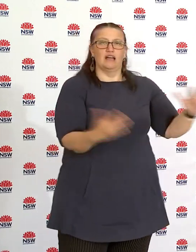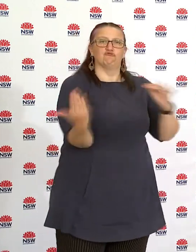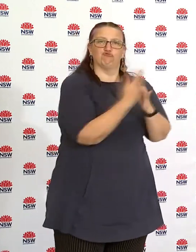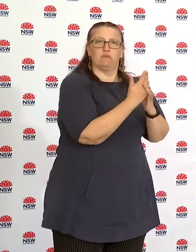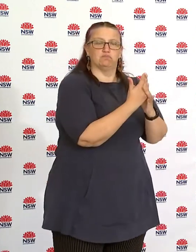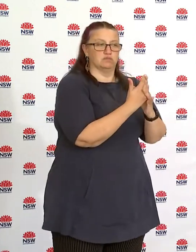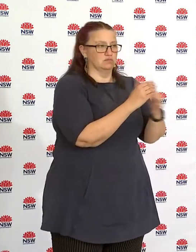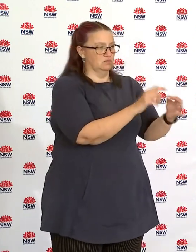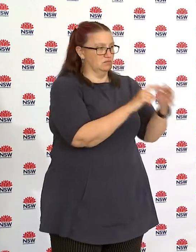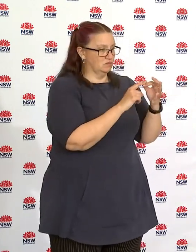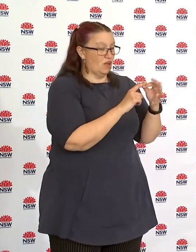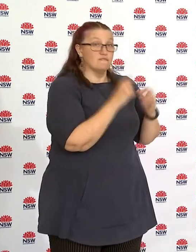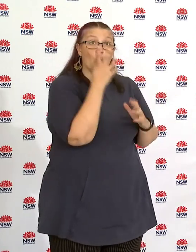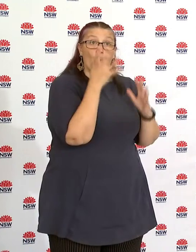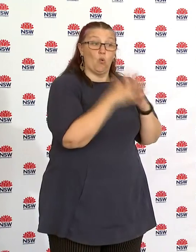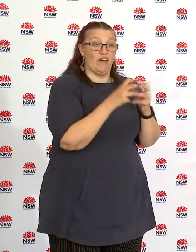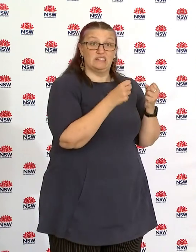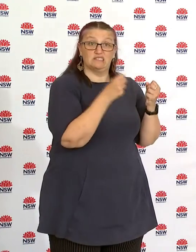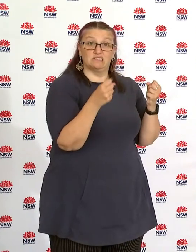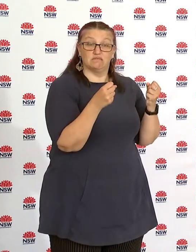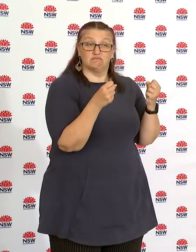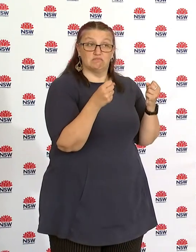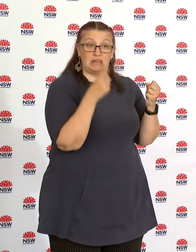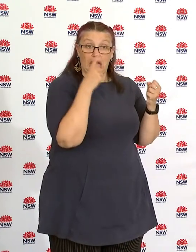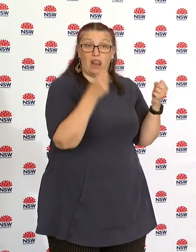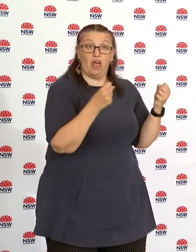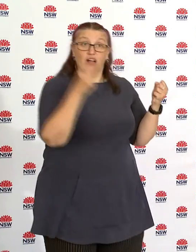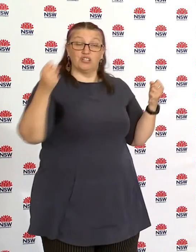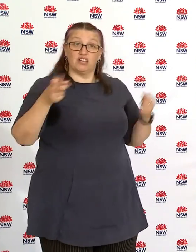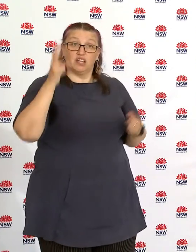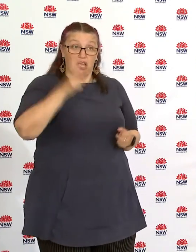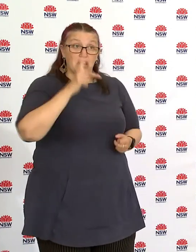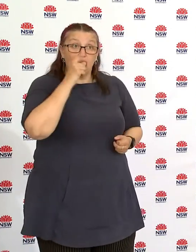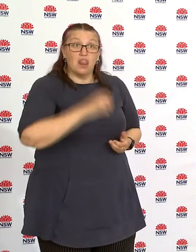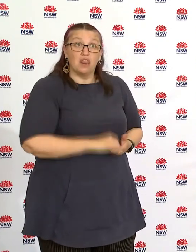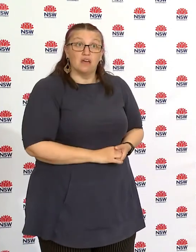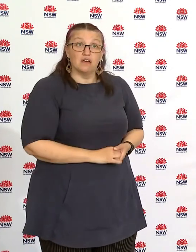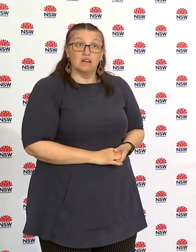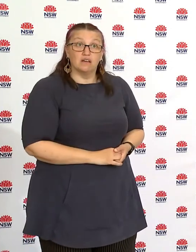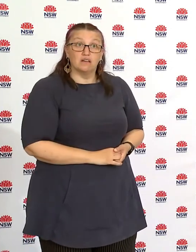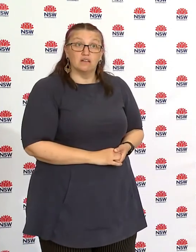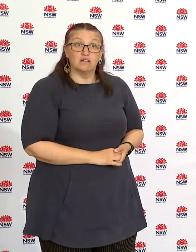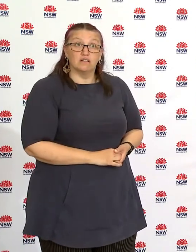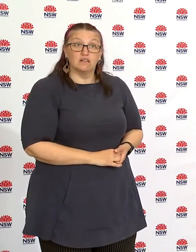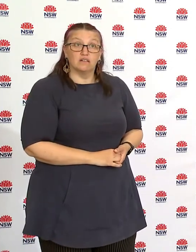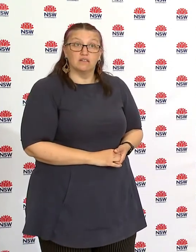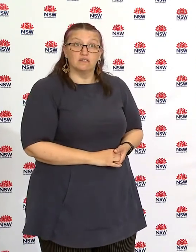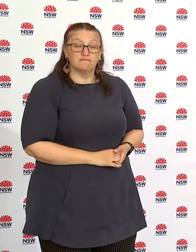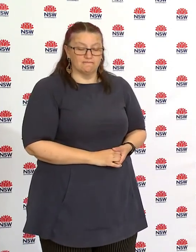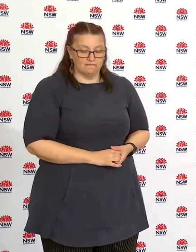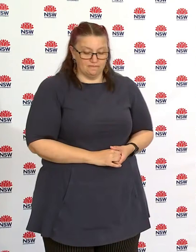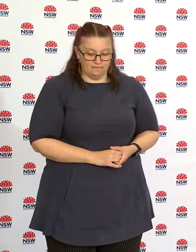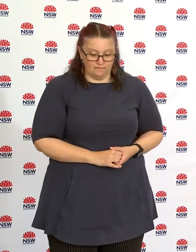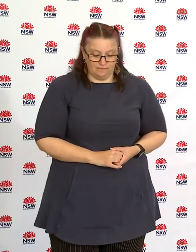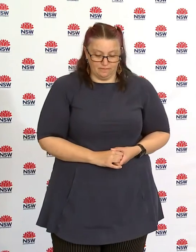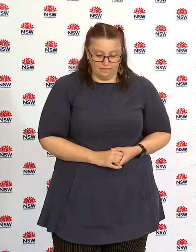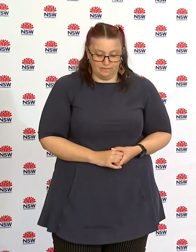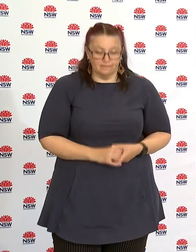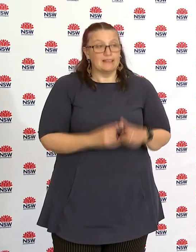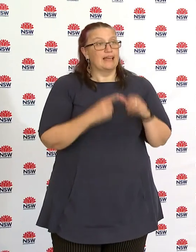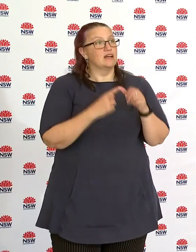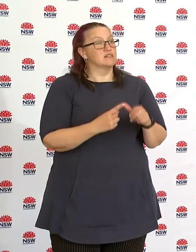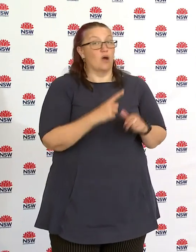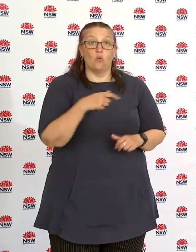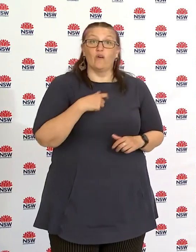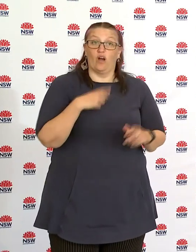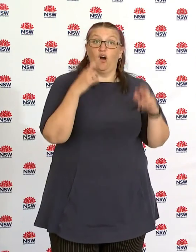look our hope is that we achieve what we want to achieve in the next four weeks but that in large part is up to all of us